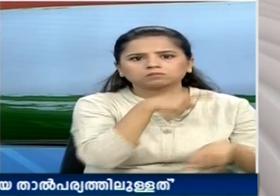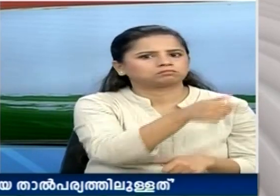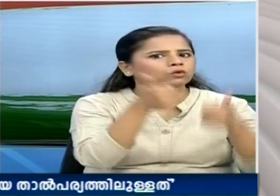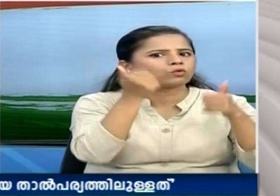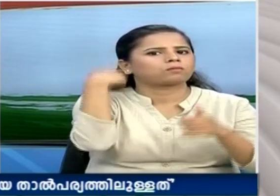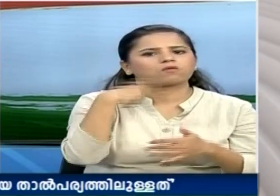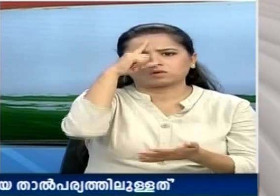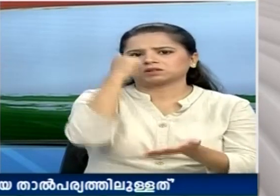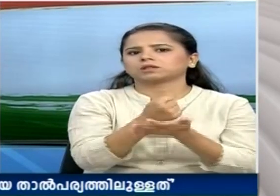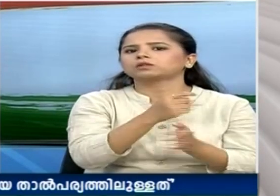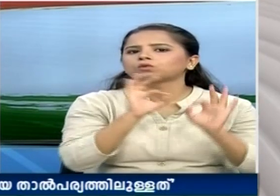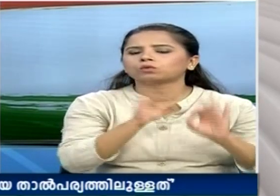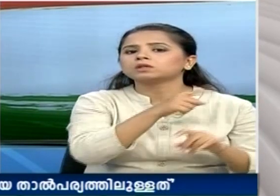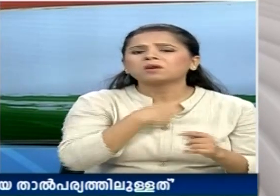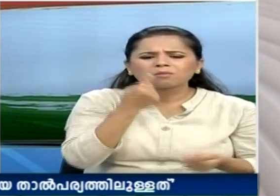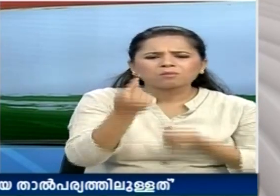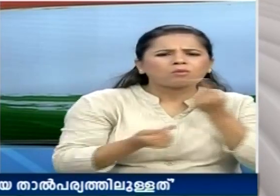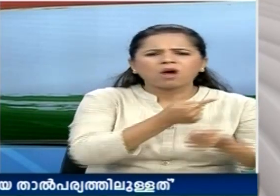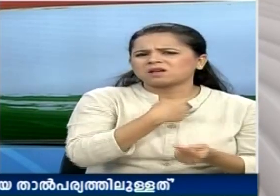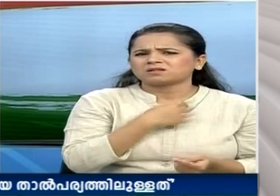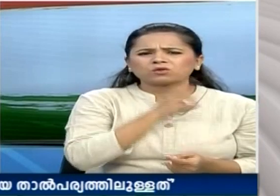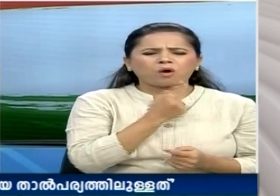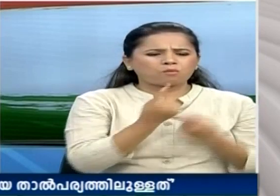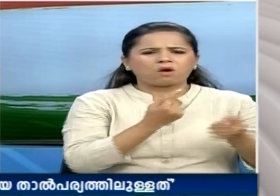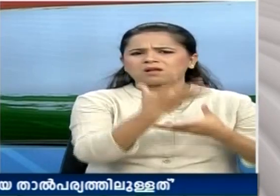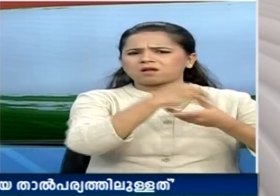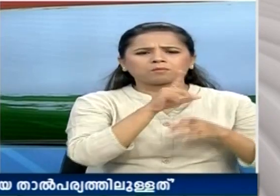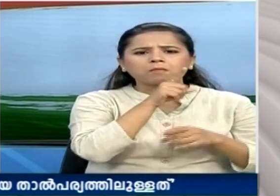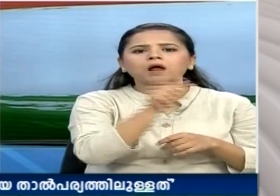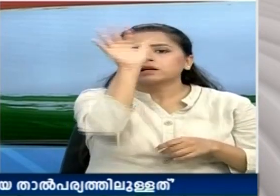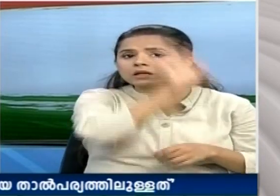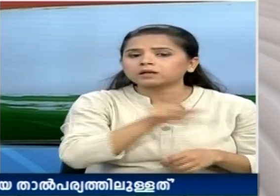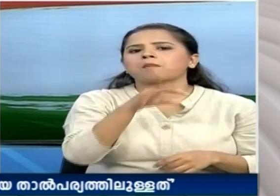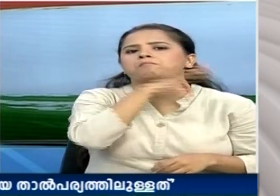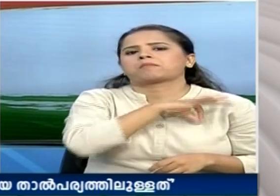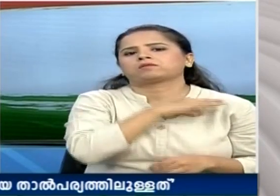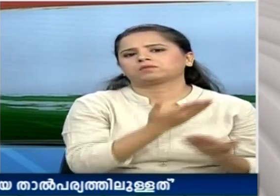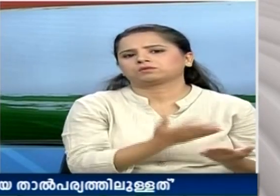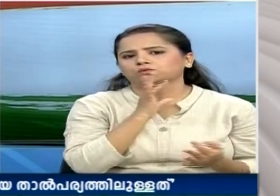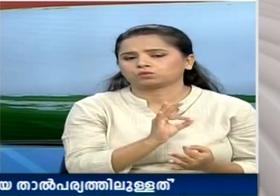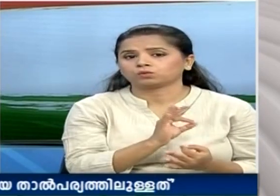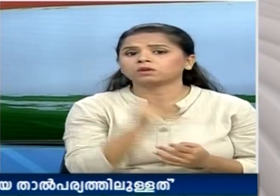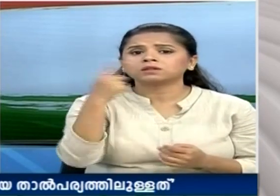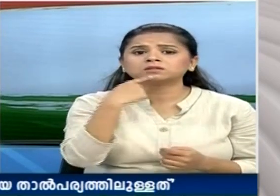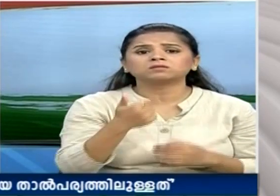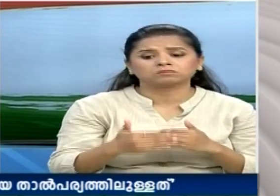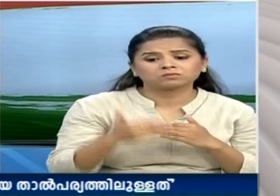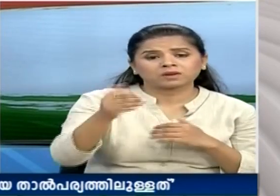370 is a step which is beyond politics and in the interest of the nation. He further said that now every Indian can proudly